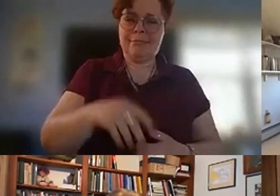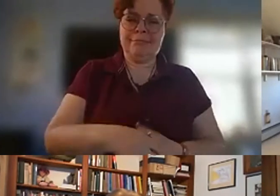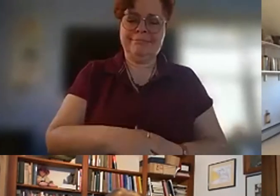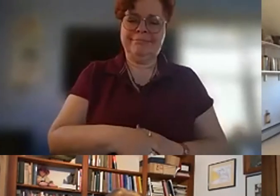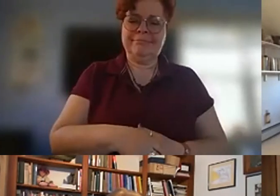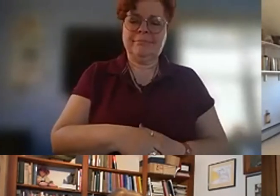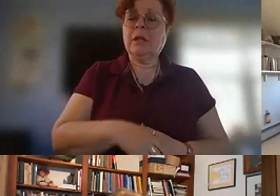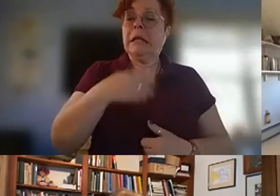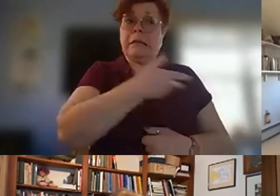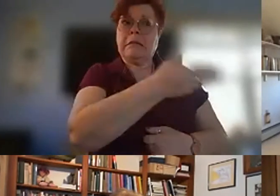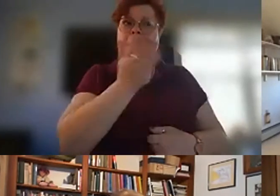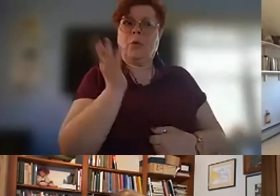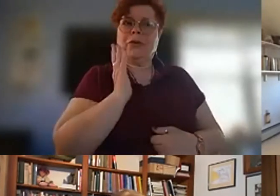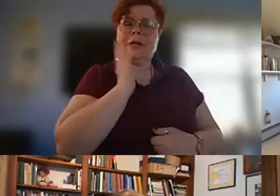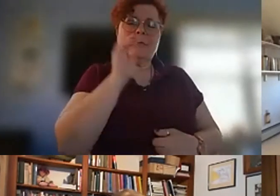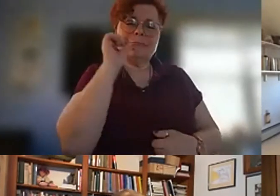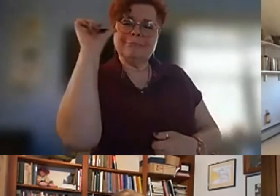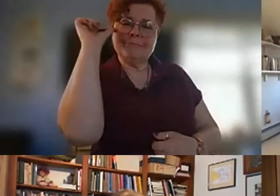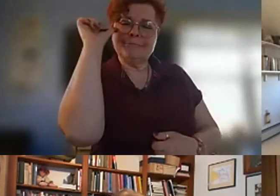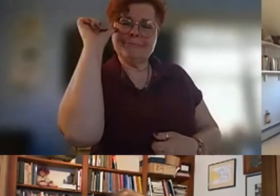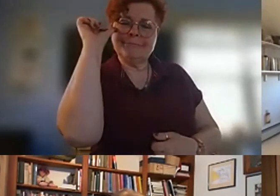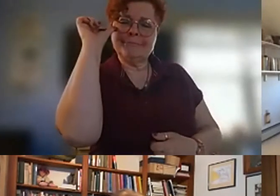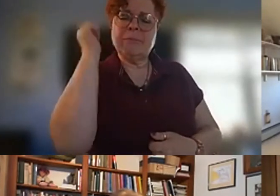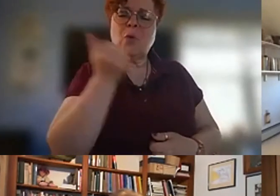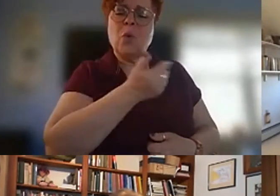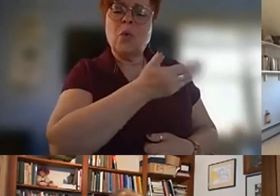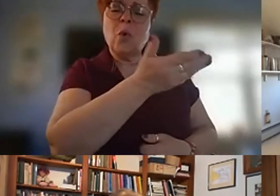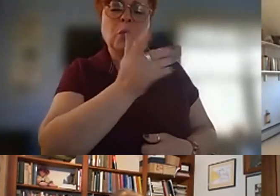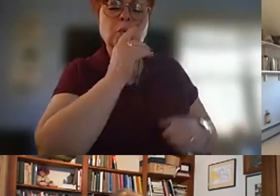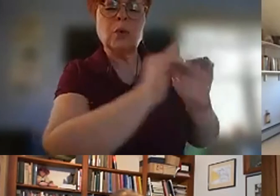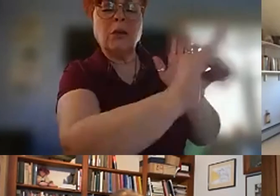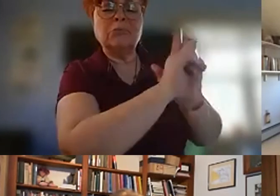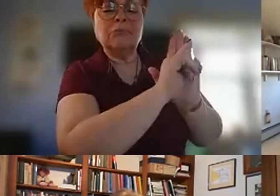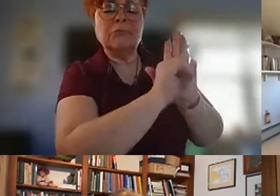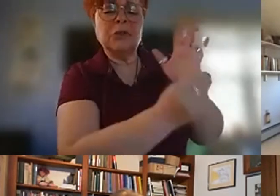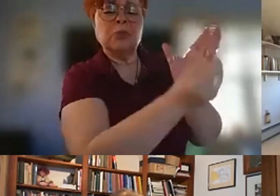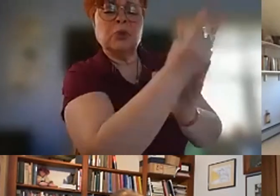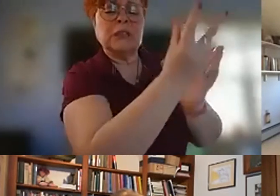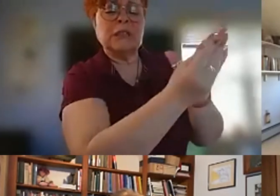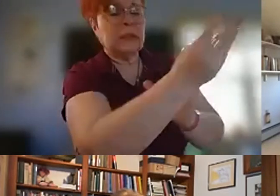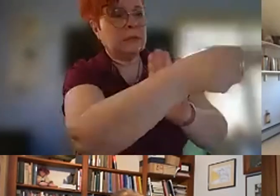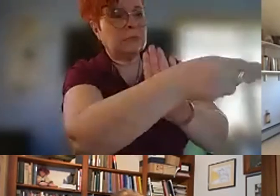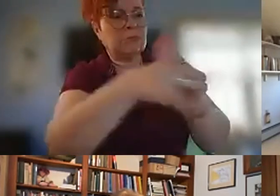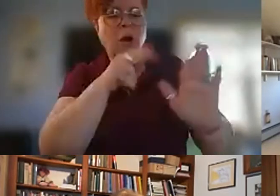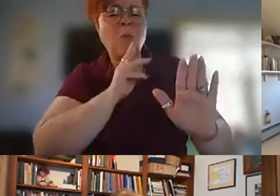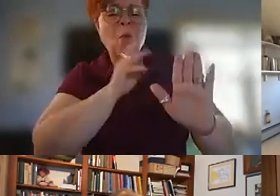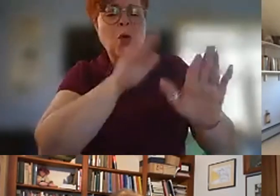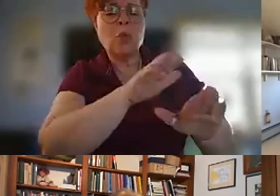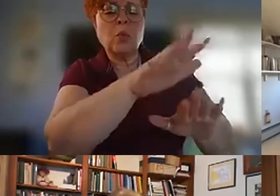they were here but yesterday those who identified the springs marked the water courses moved the rocks built